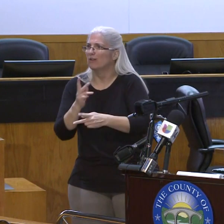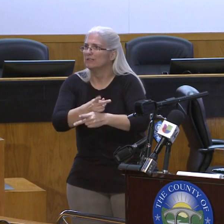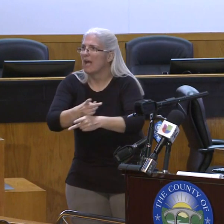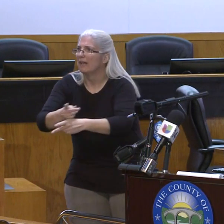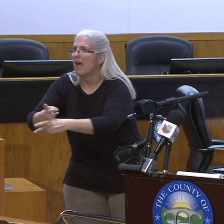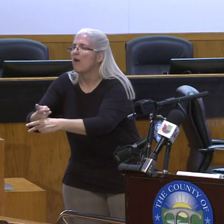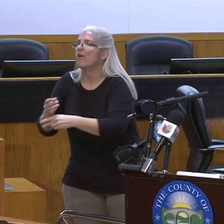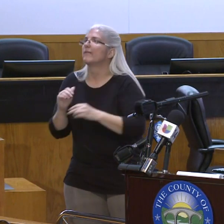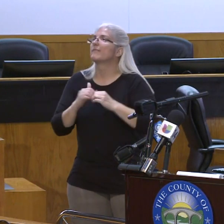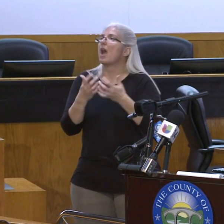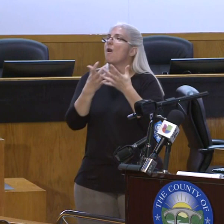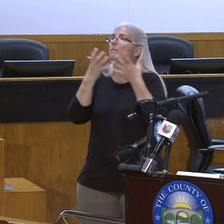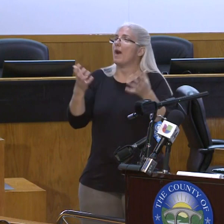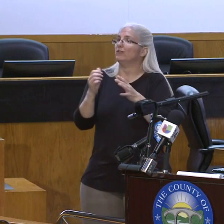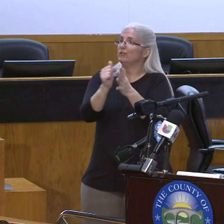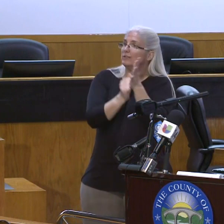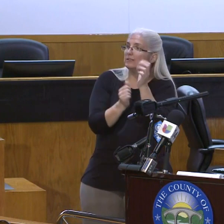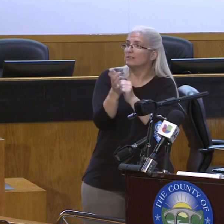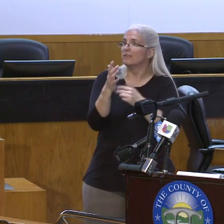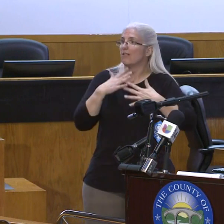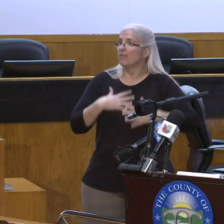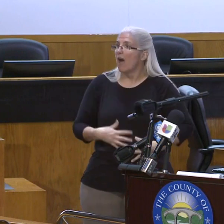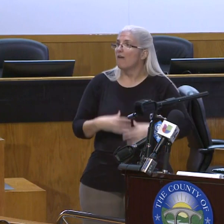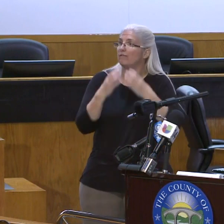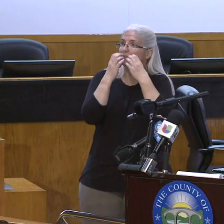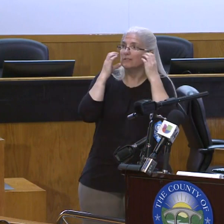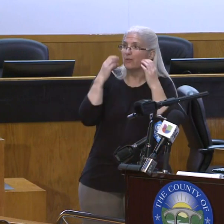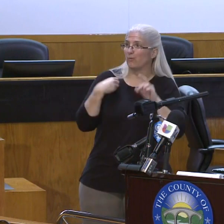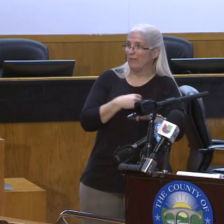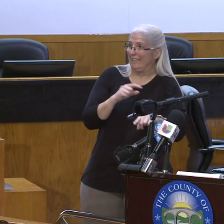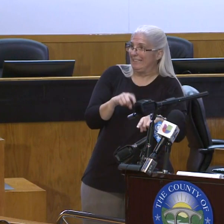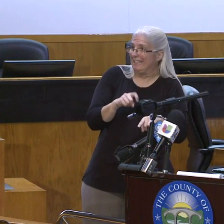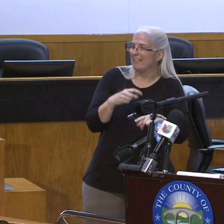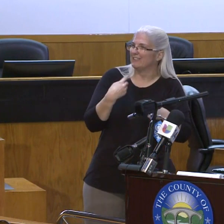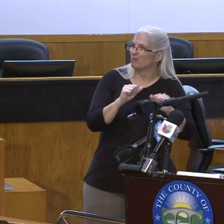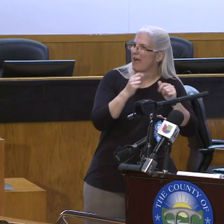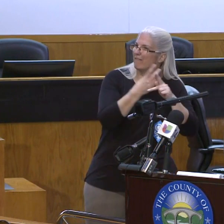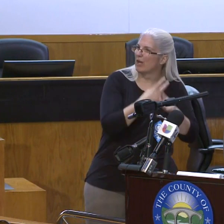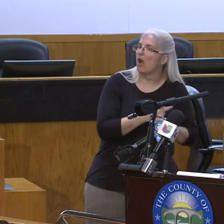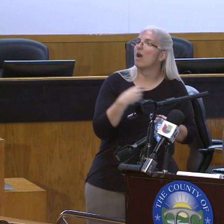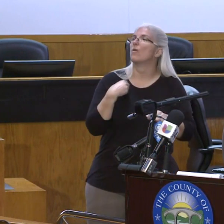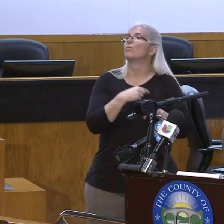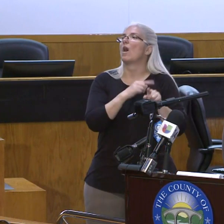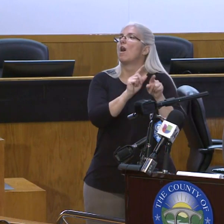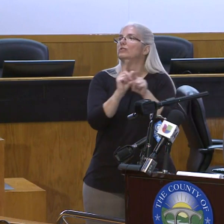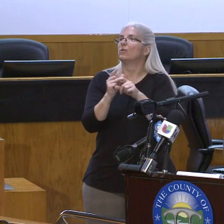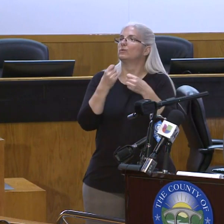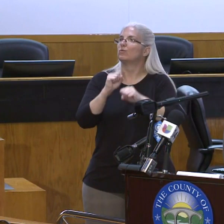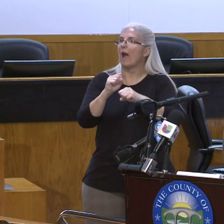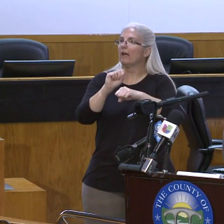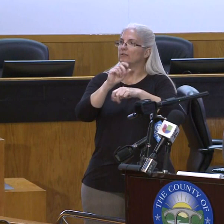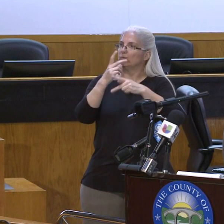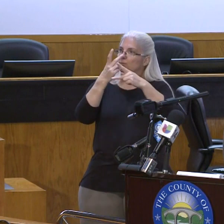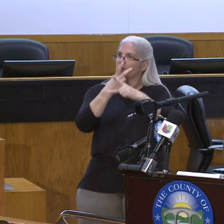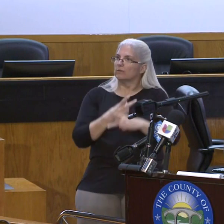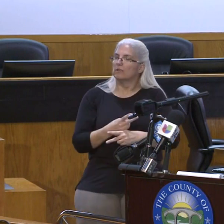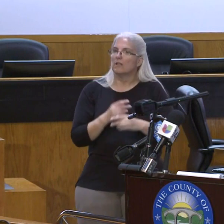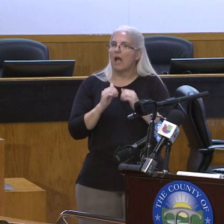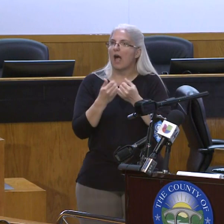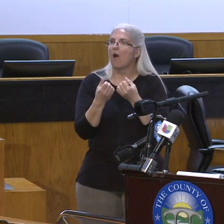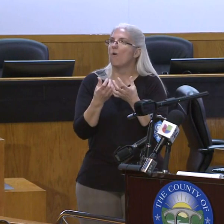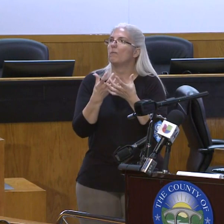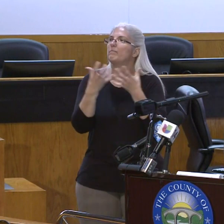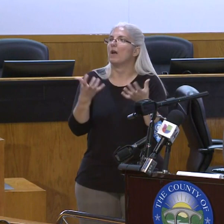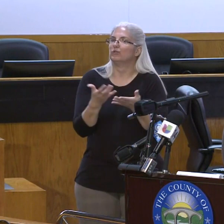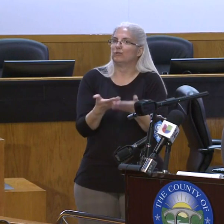to prepare for. Likewise, we're working hard to understand the inventory across our county of such equipment. Our